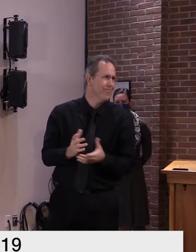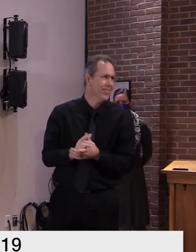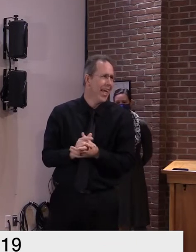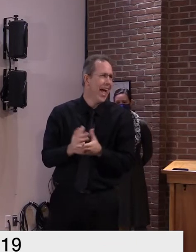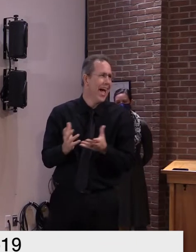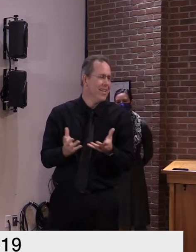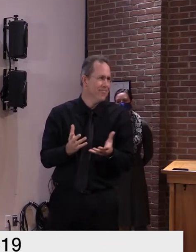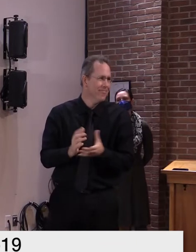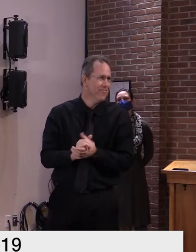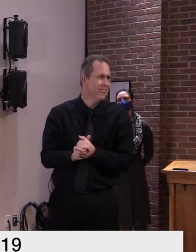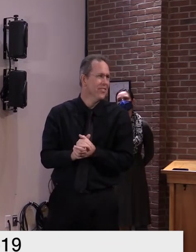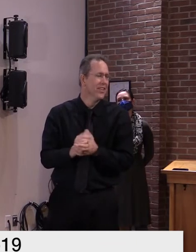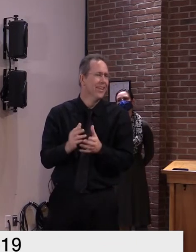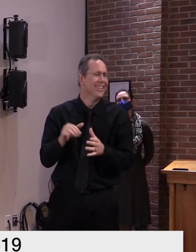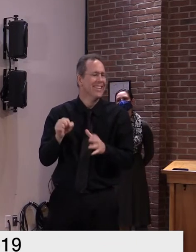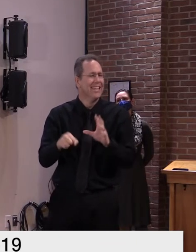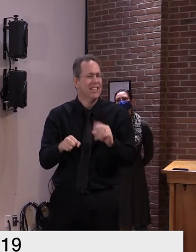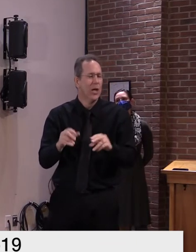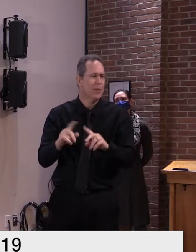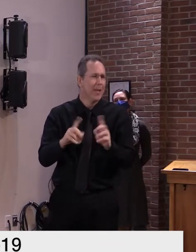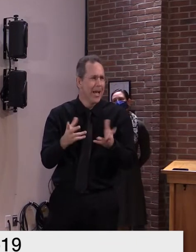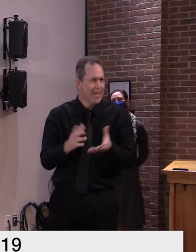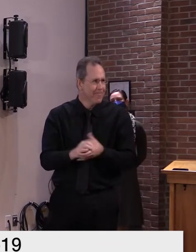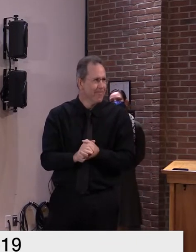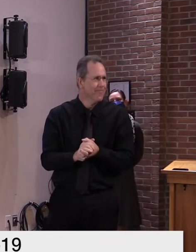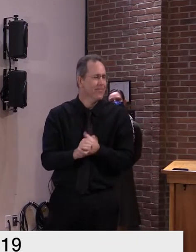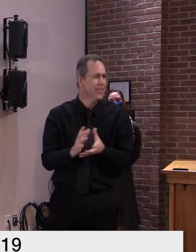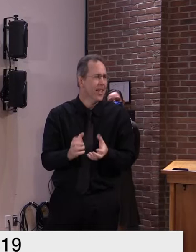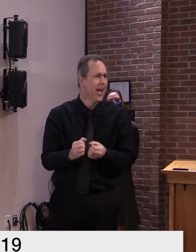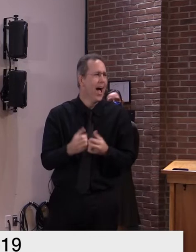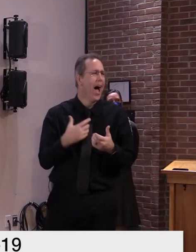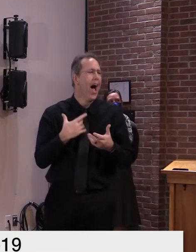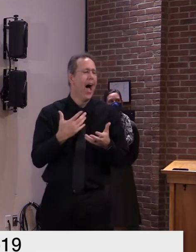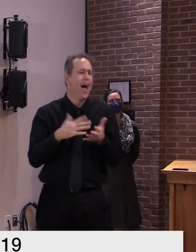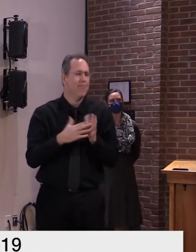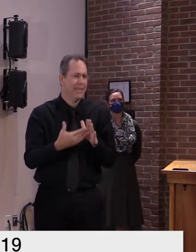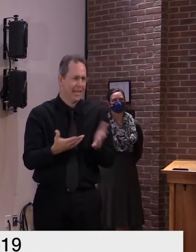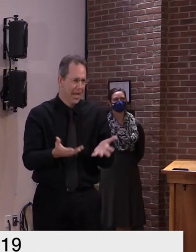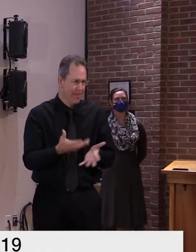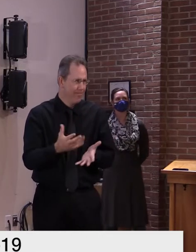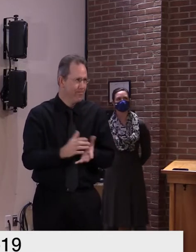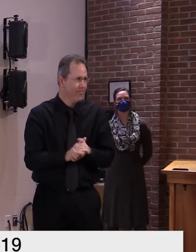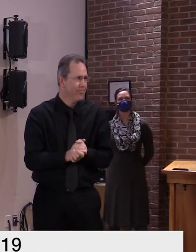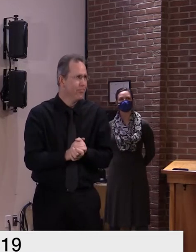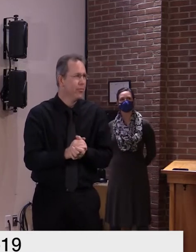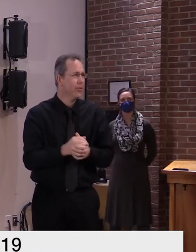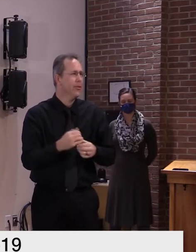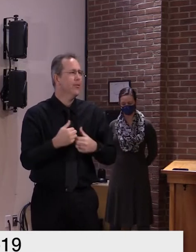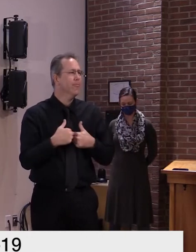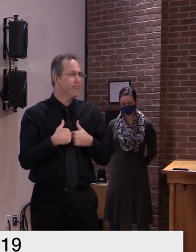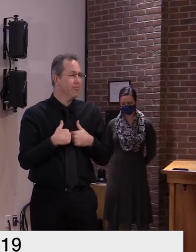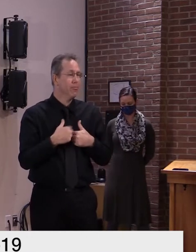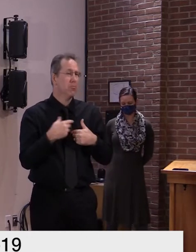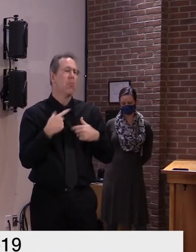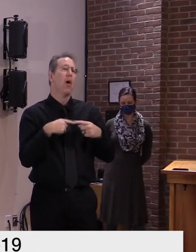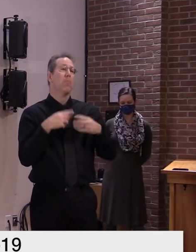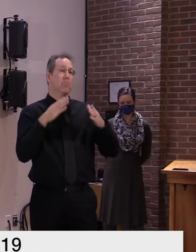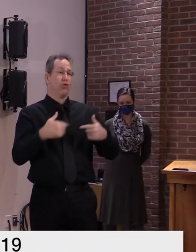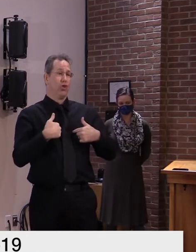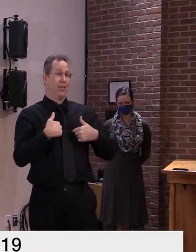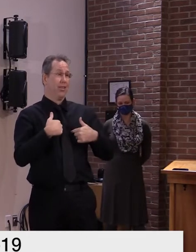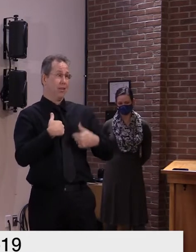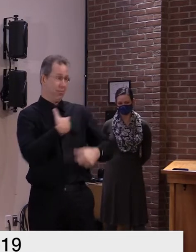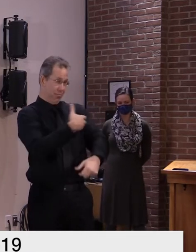if someone receives the vaccine and the amount of time that